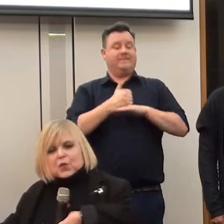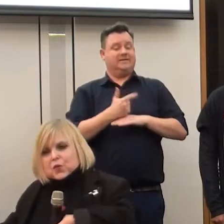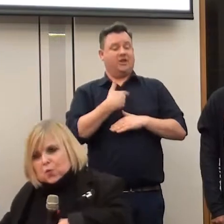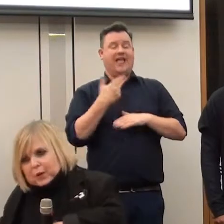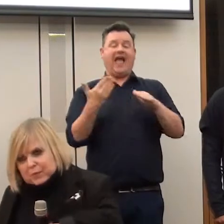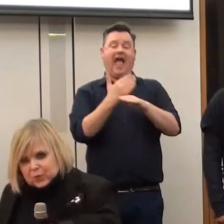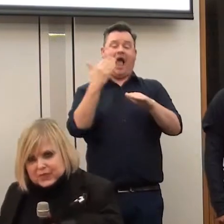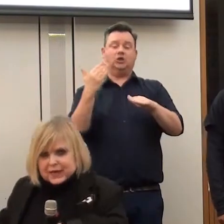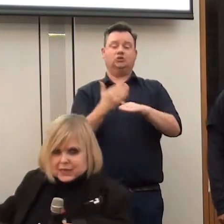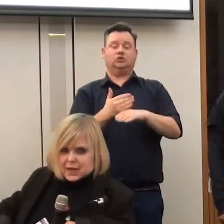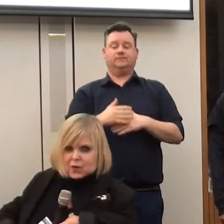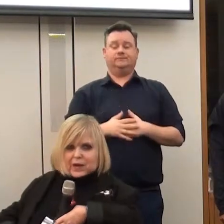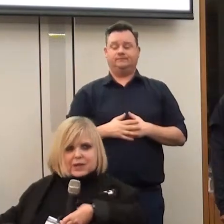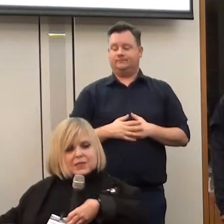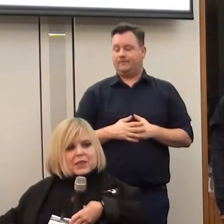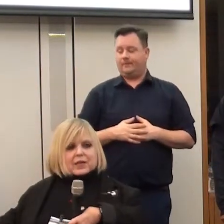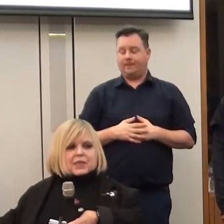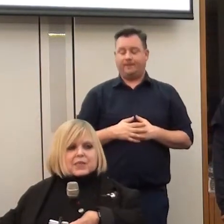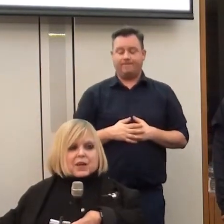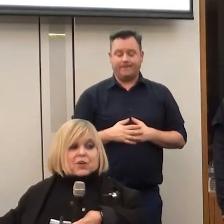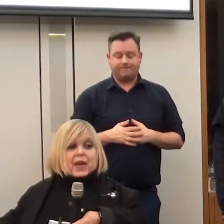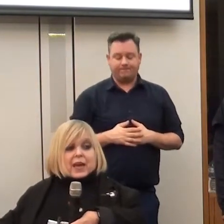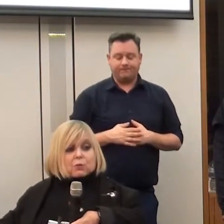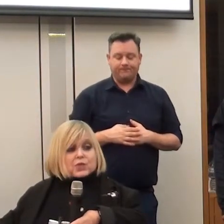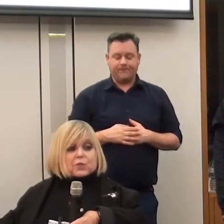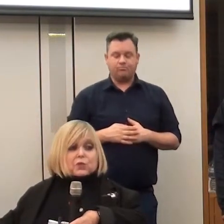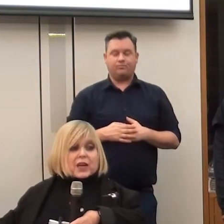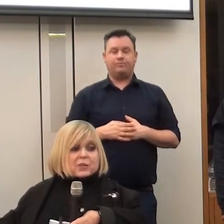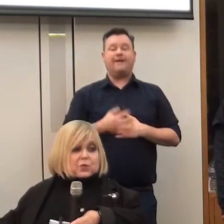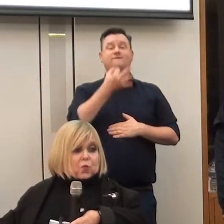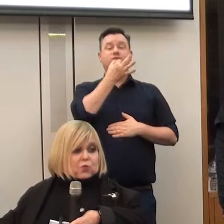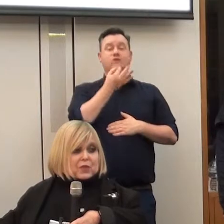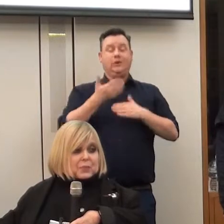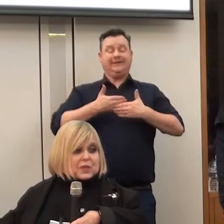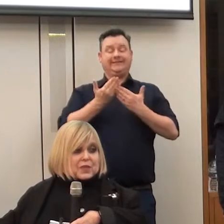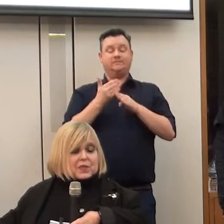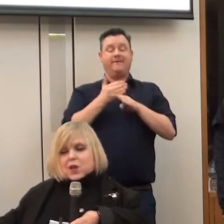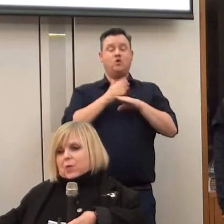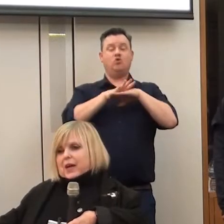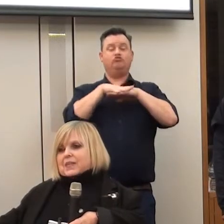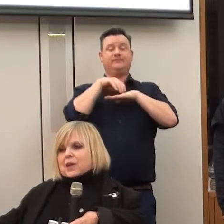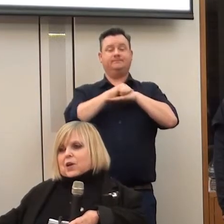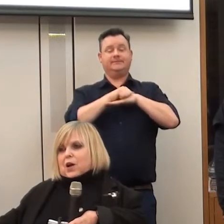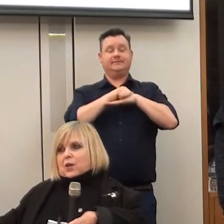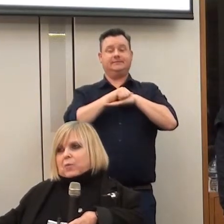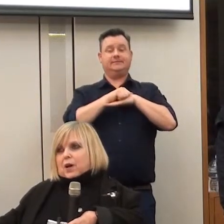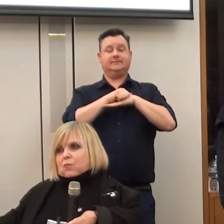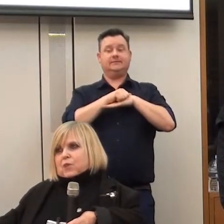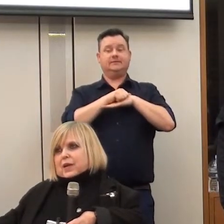that we did in 1997. It was a few days before Christmas and so we had